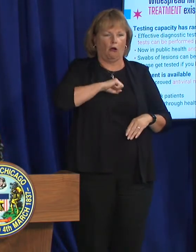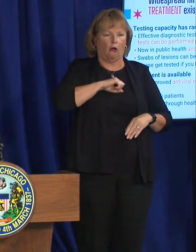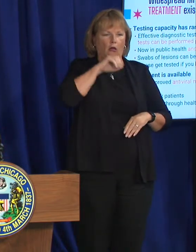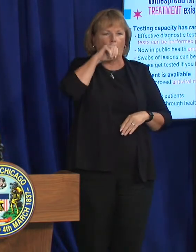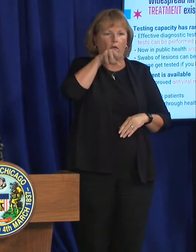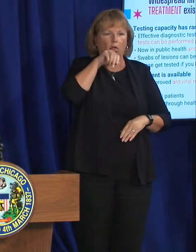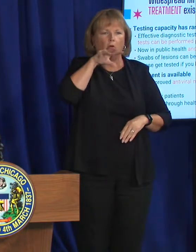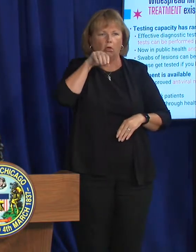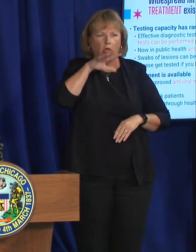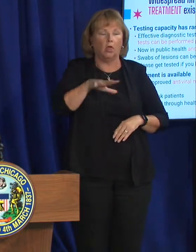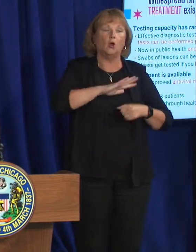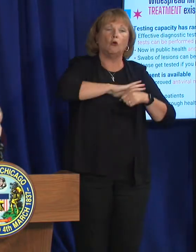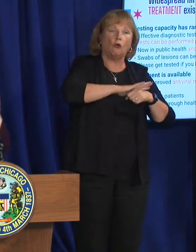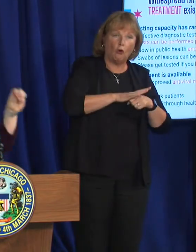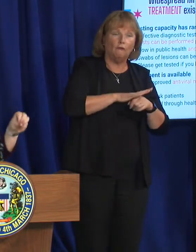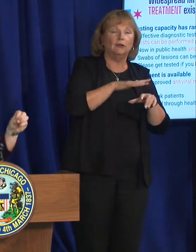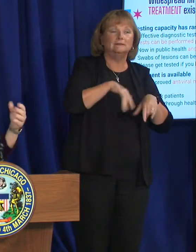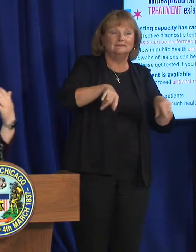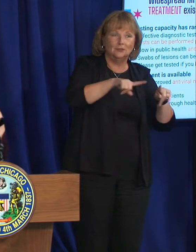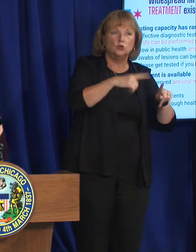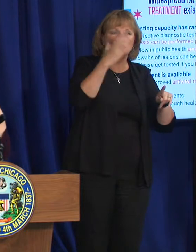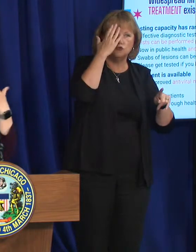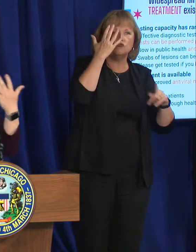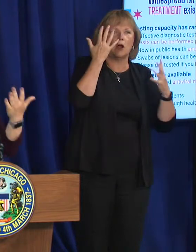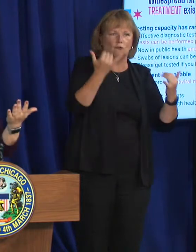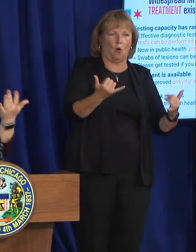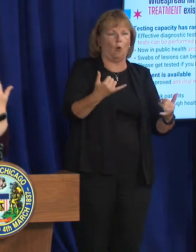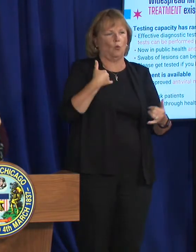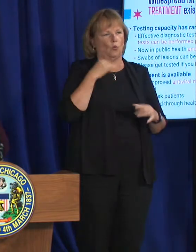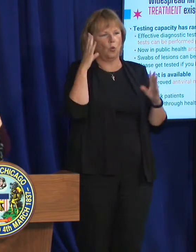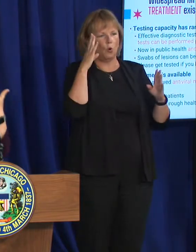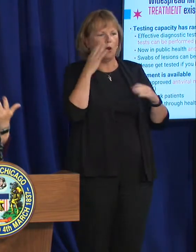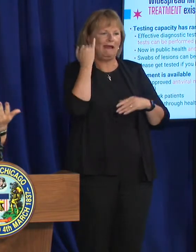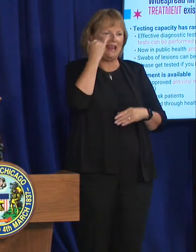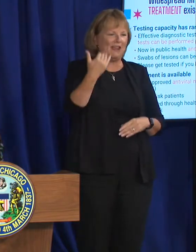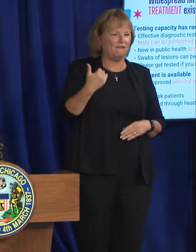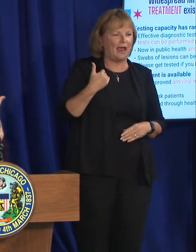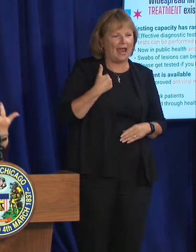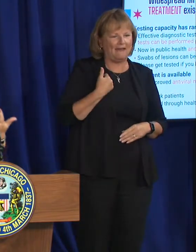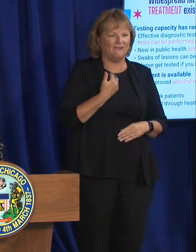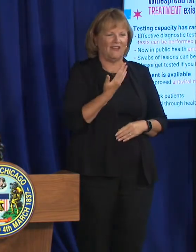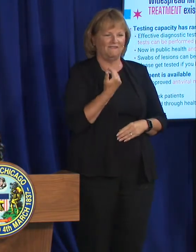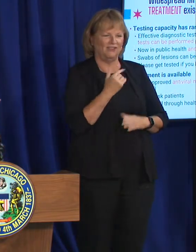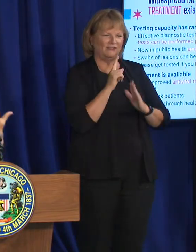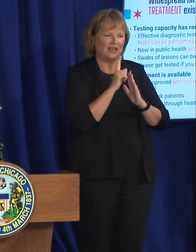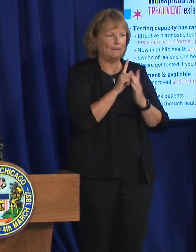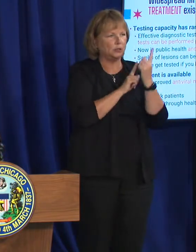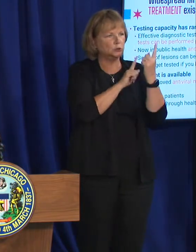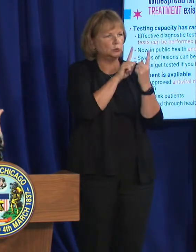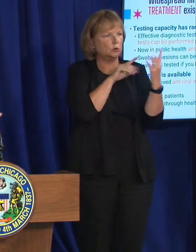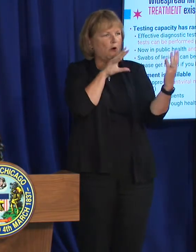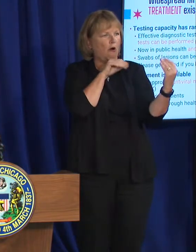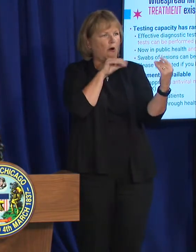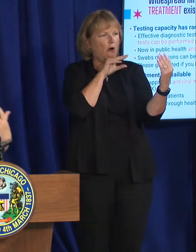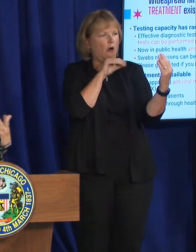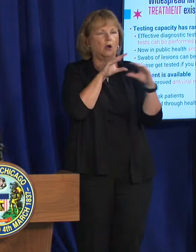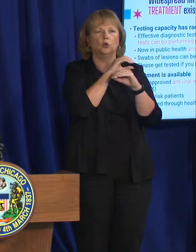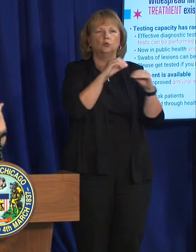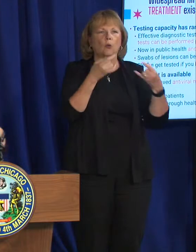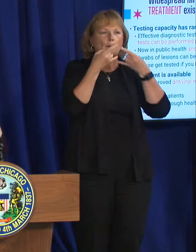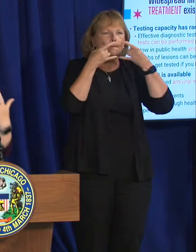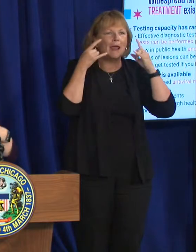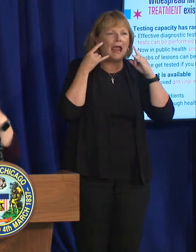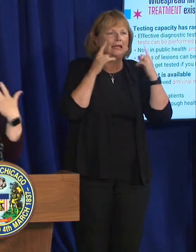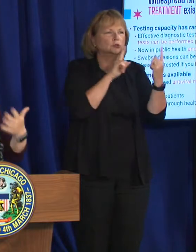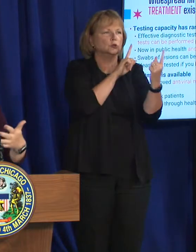we're talking COVID, a lot of you now know that we worry about if you've had 15 minutes of interaction without masks,